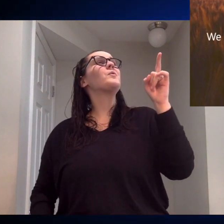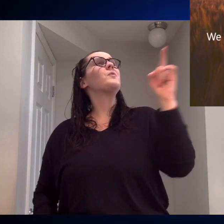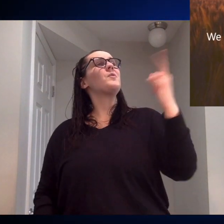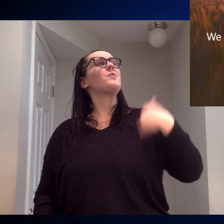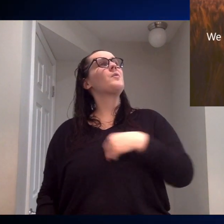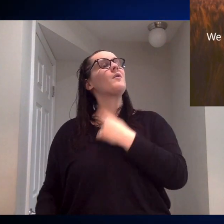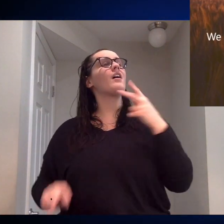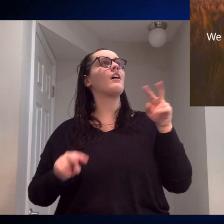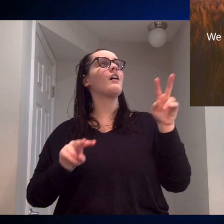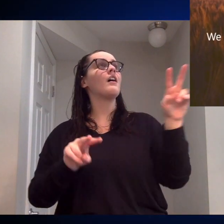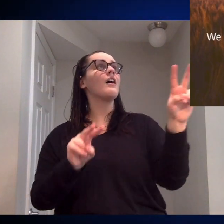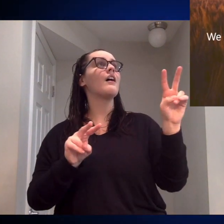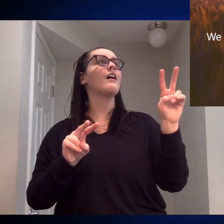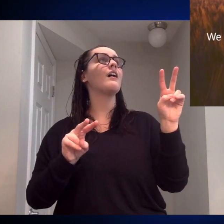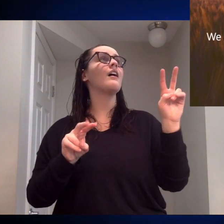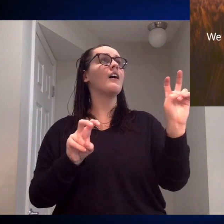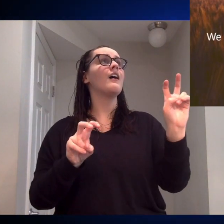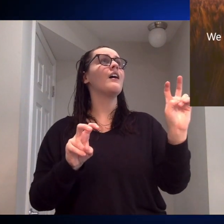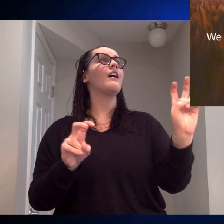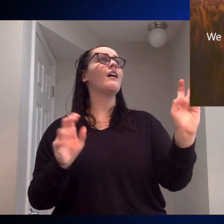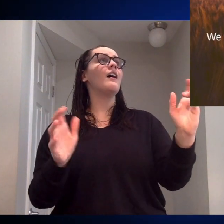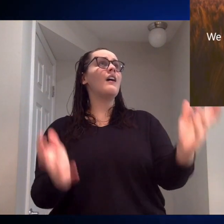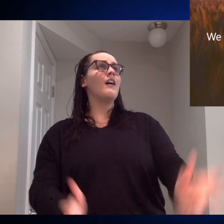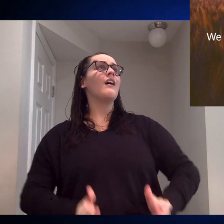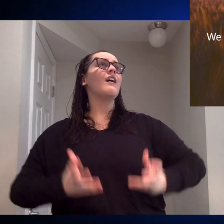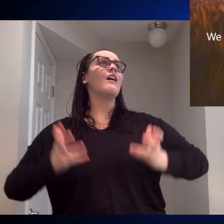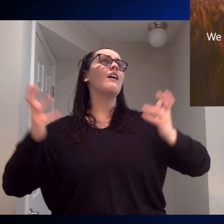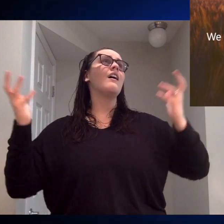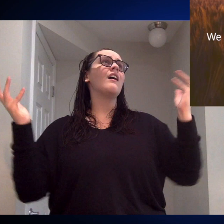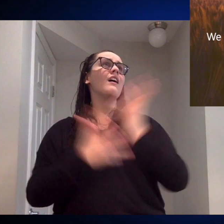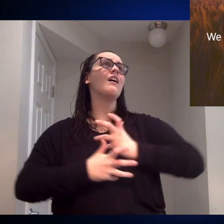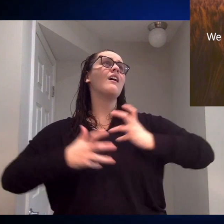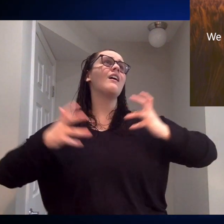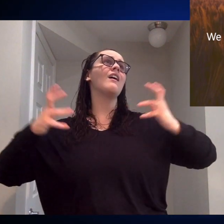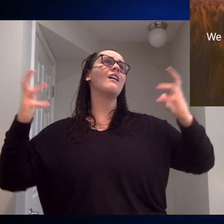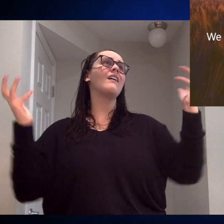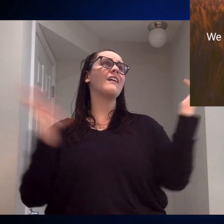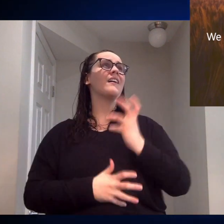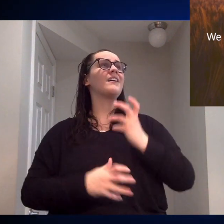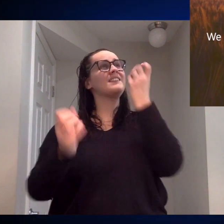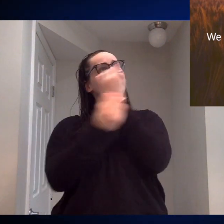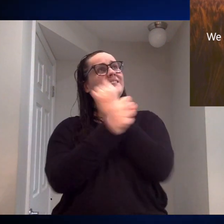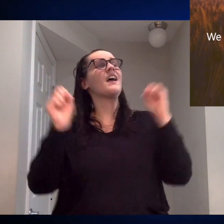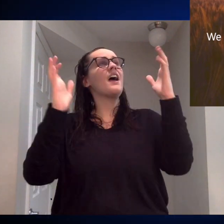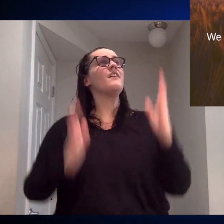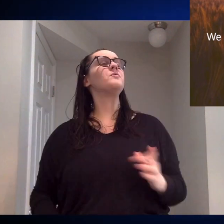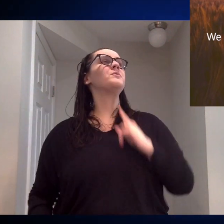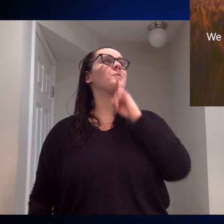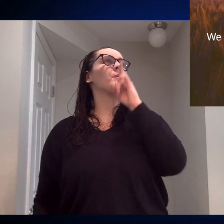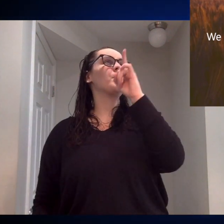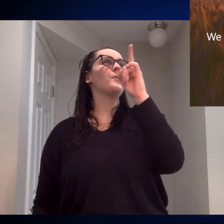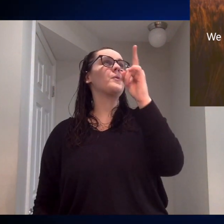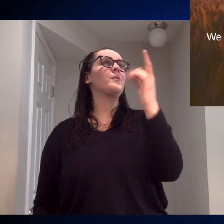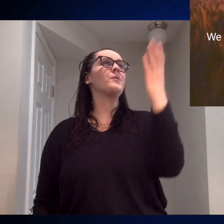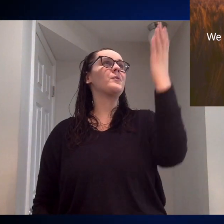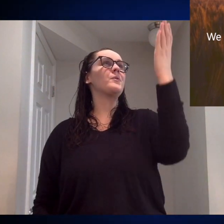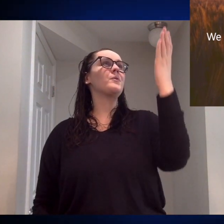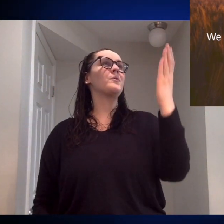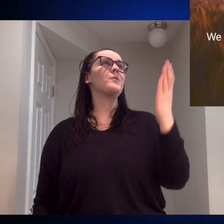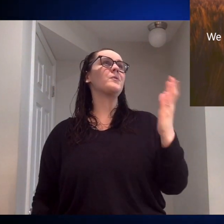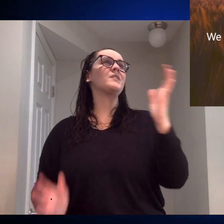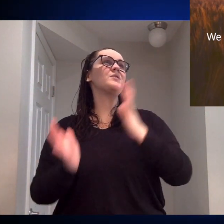adore You, behold You Our Savior ever true Oh,